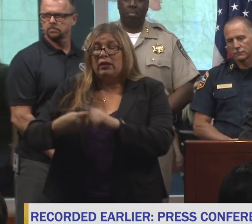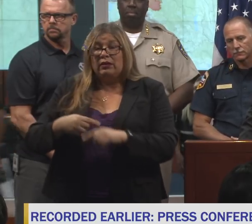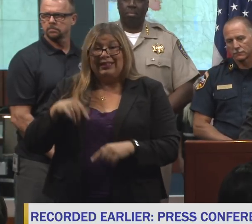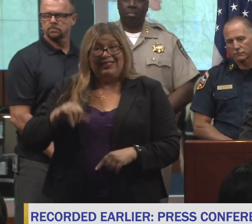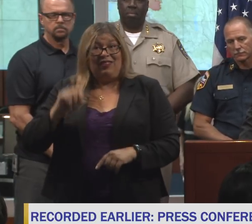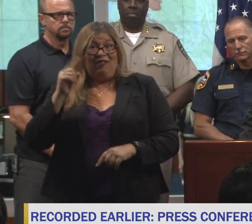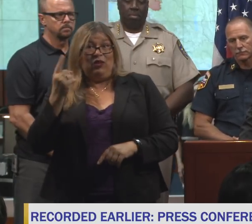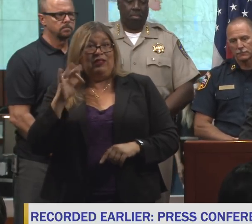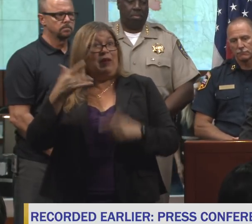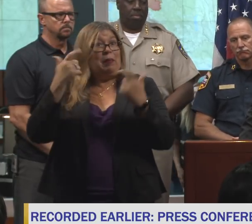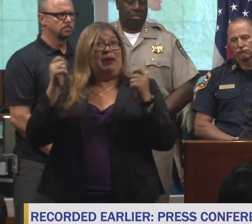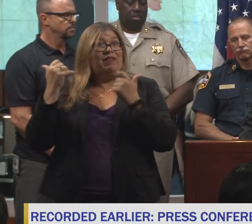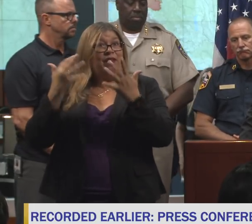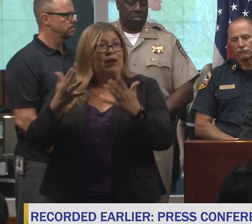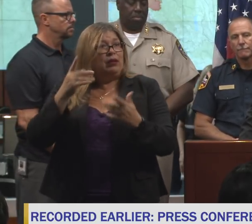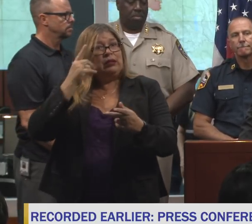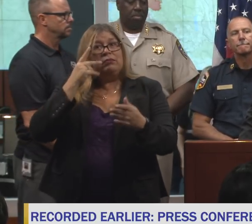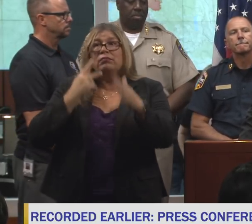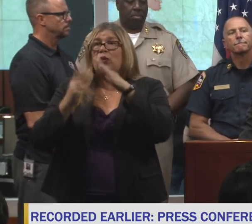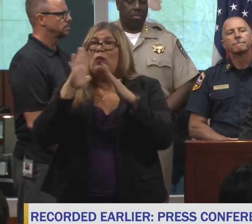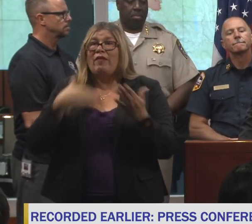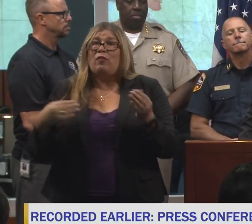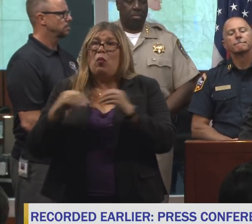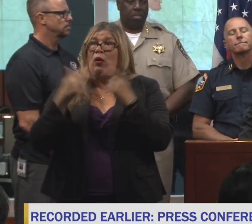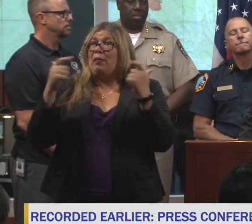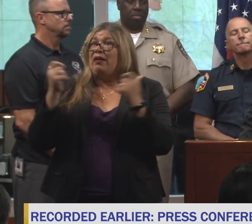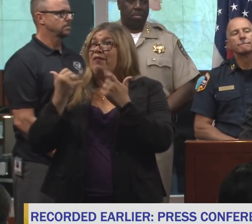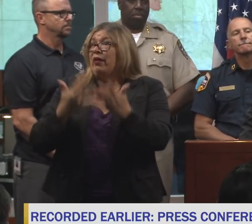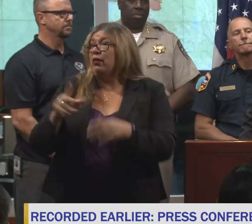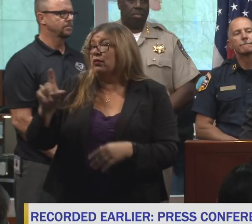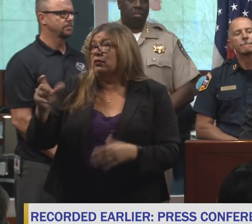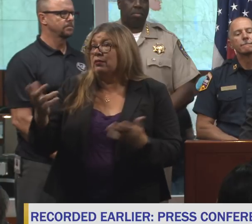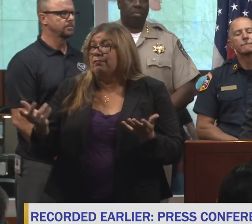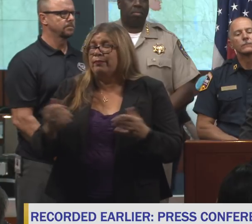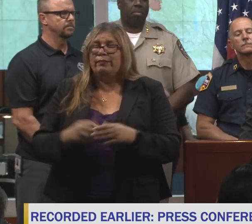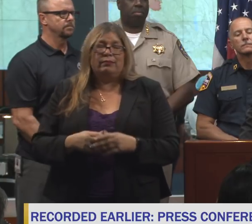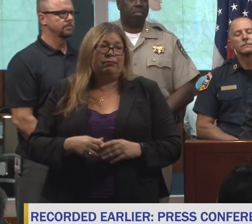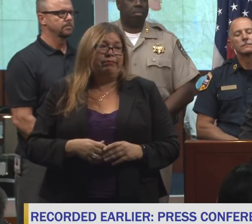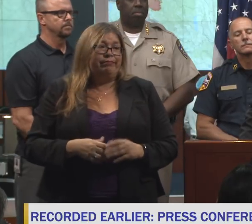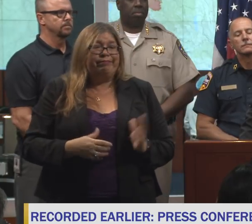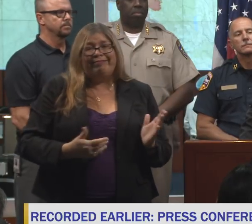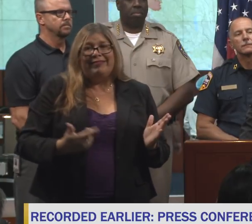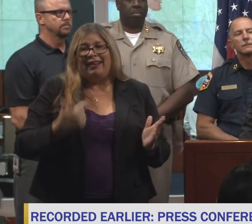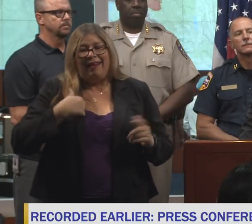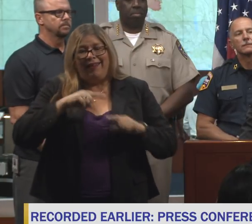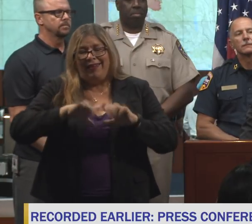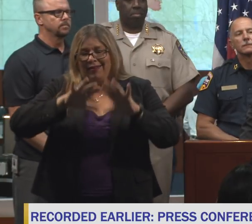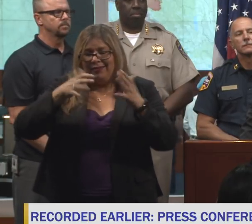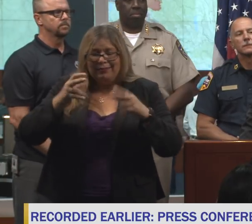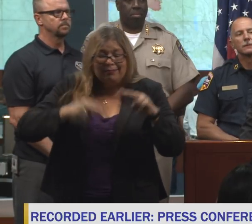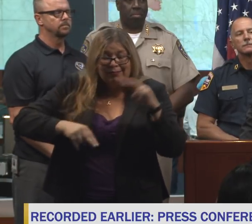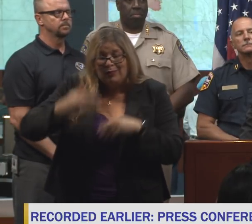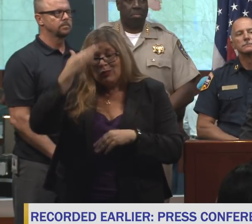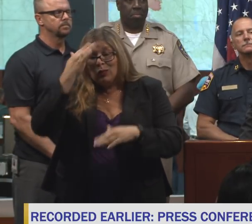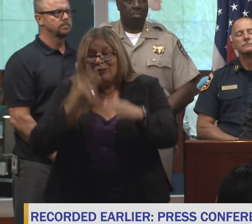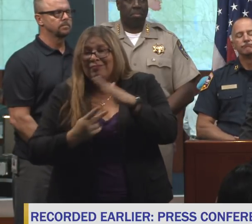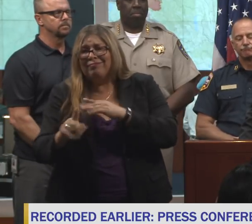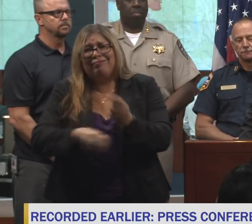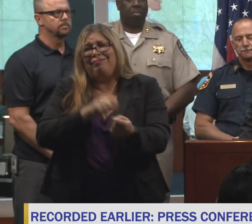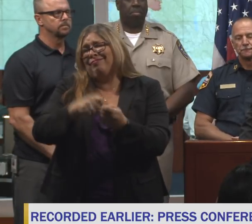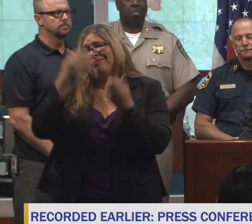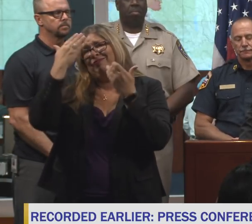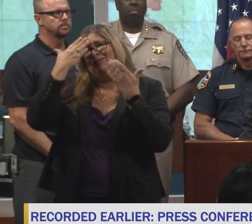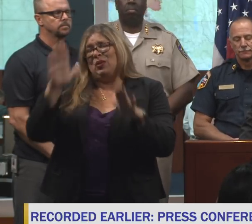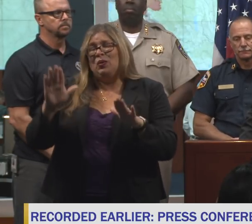of a big fire? Are we going to see more big fires? Well, you know, I don't have a crystal ball here, but I would not be surprised